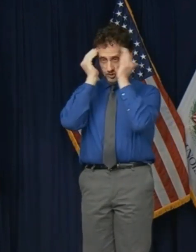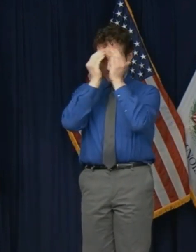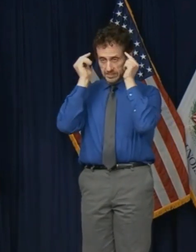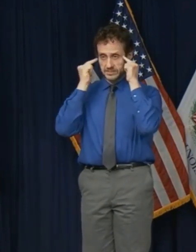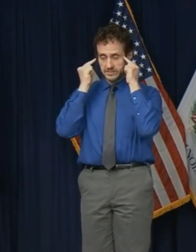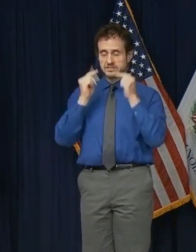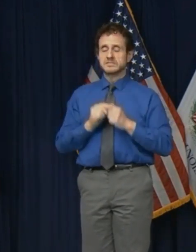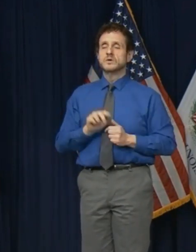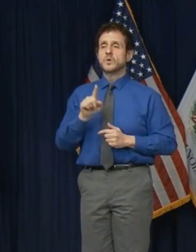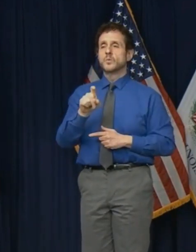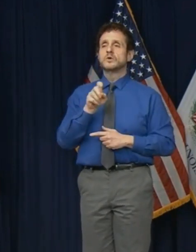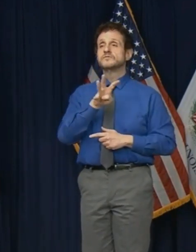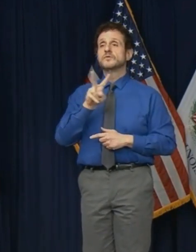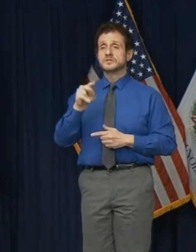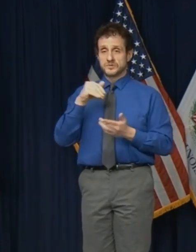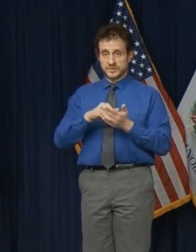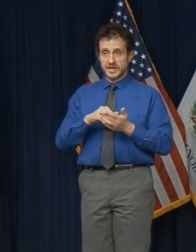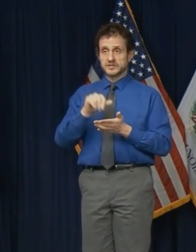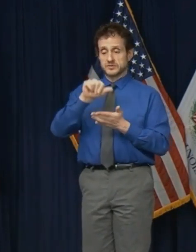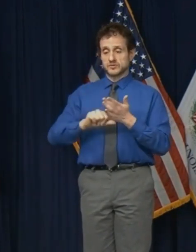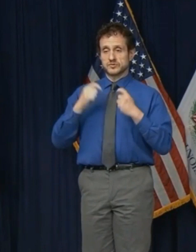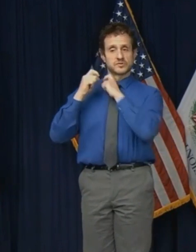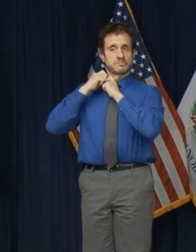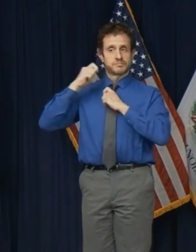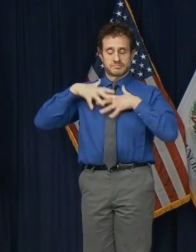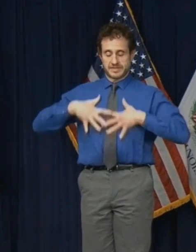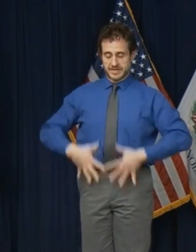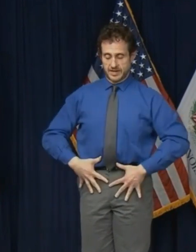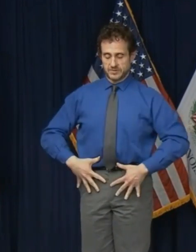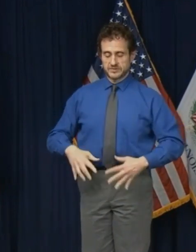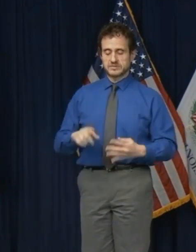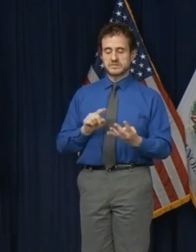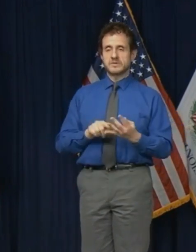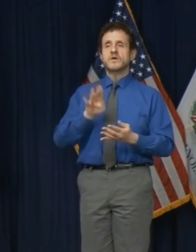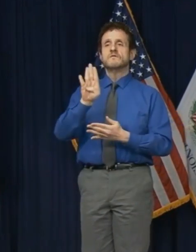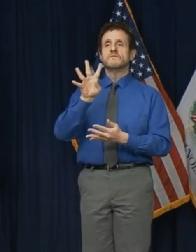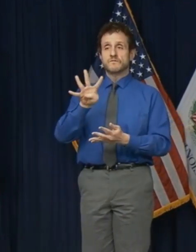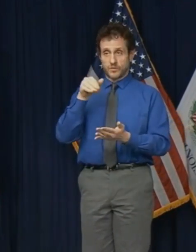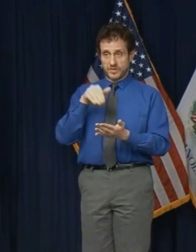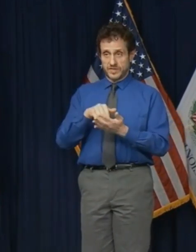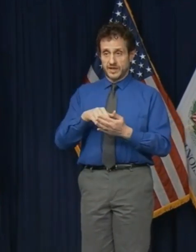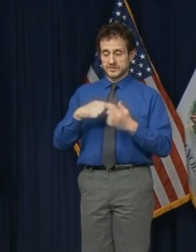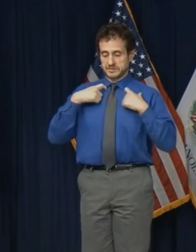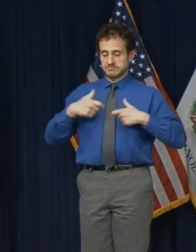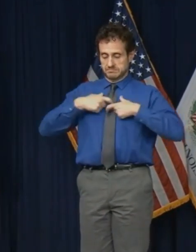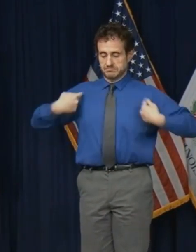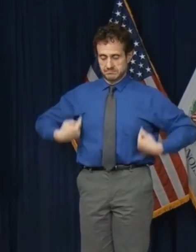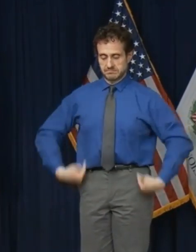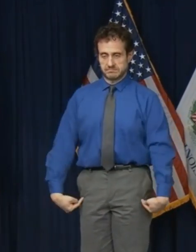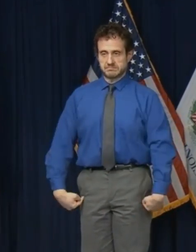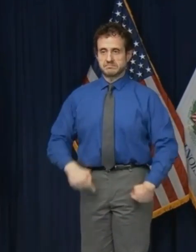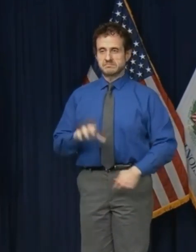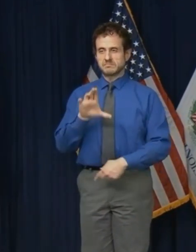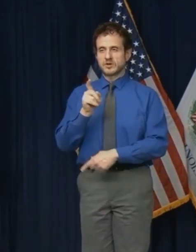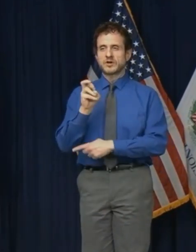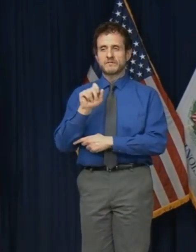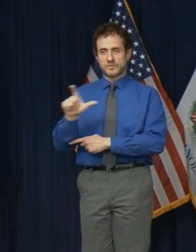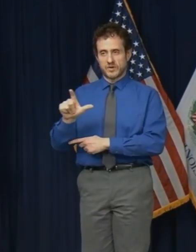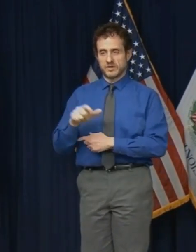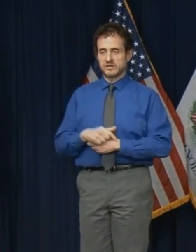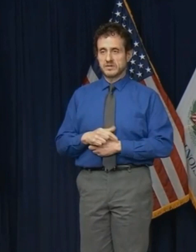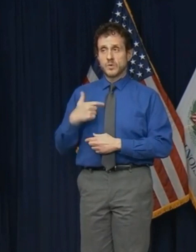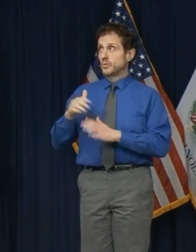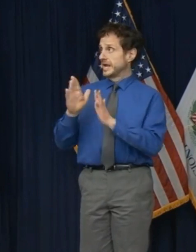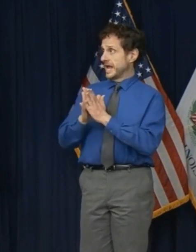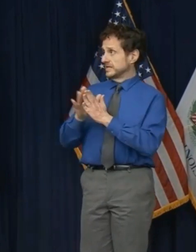142,000 surgical gowns, and 4,000 coveralls. Again, this is a small fraction of what we